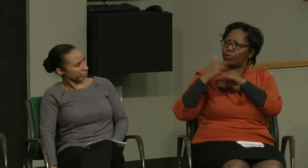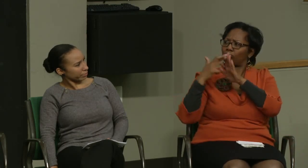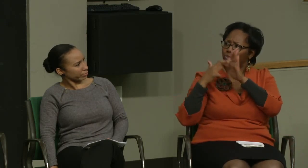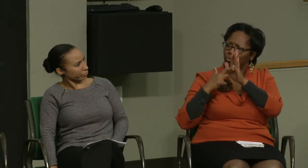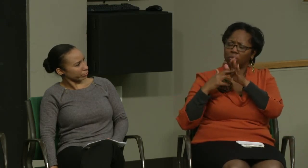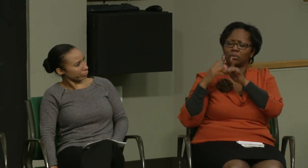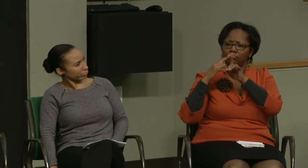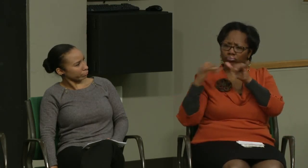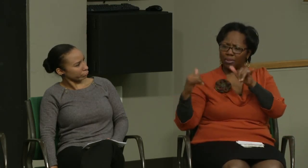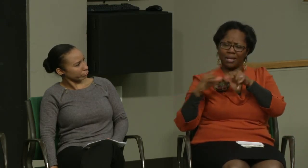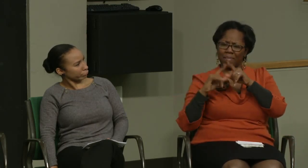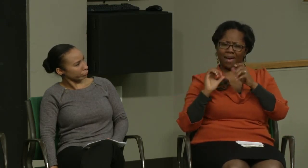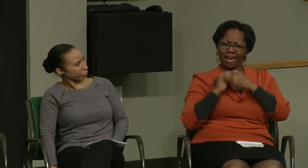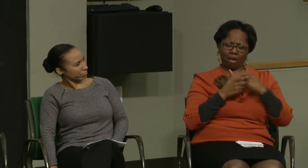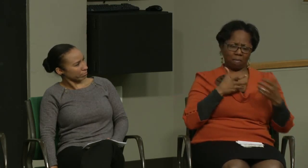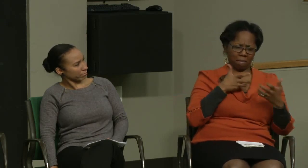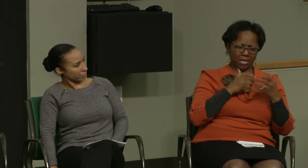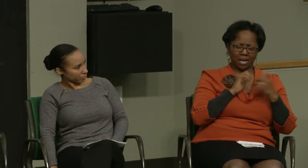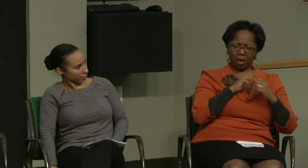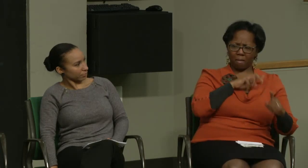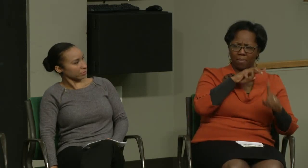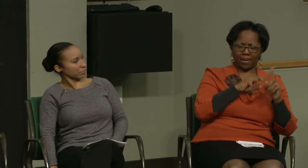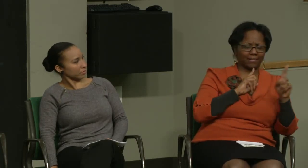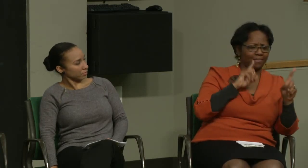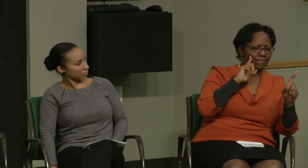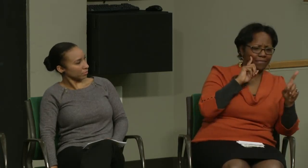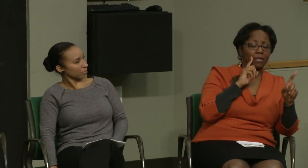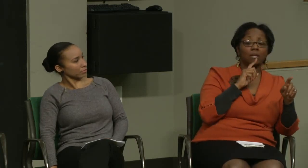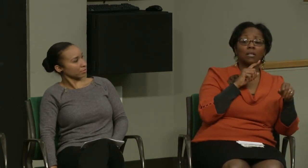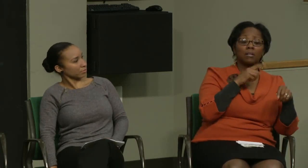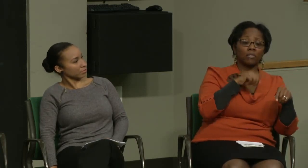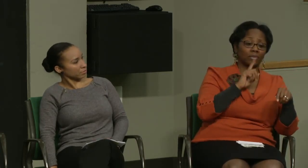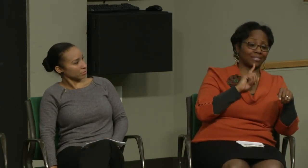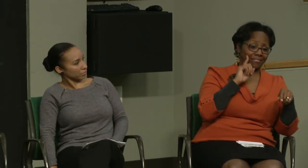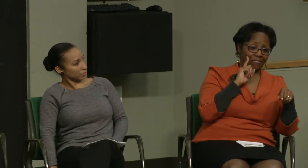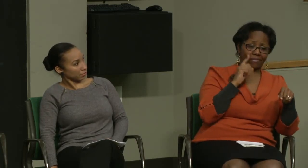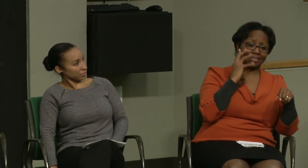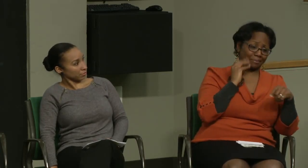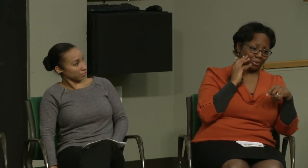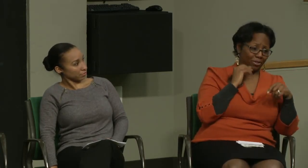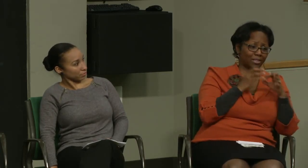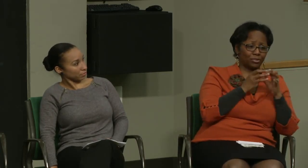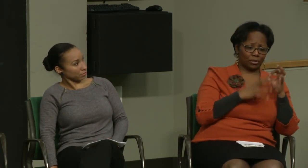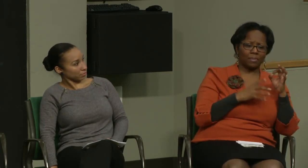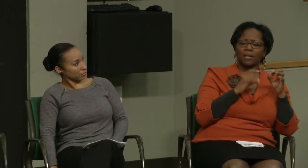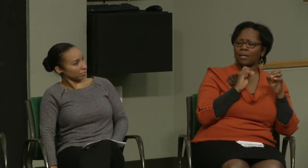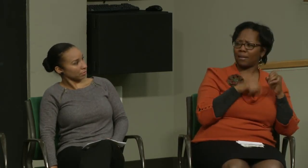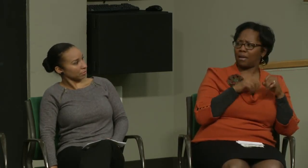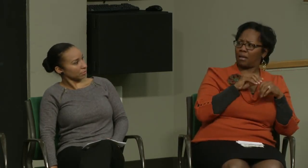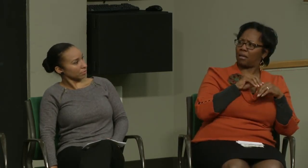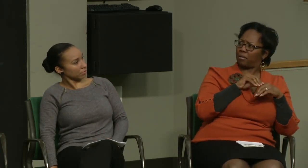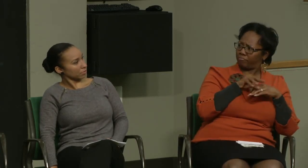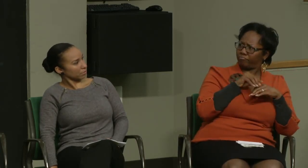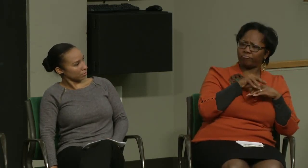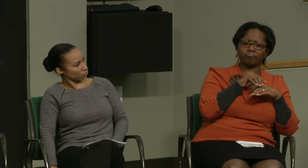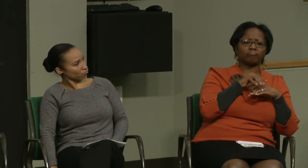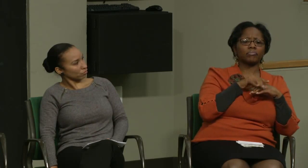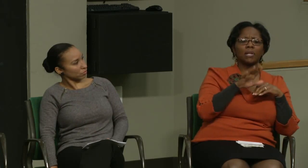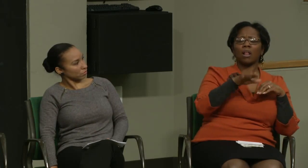to RID and other organizations so that they can set up standards for that but at the same time we need to be able to have those